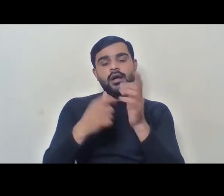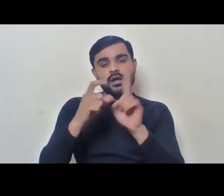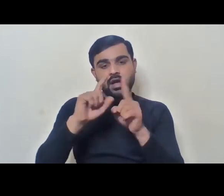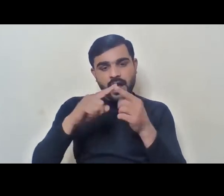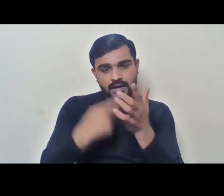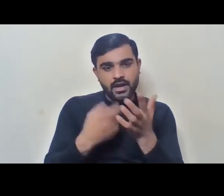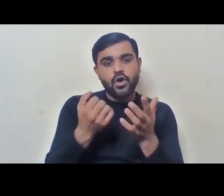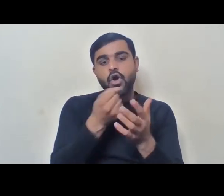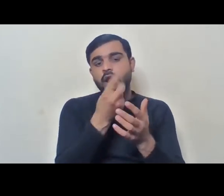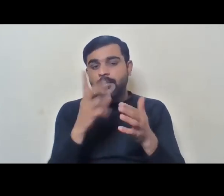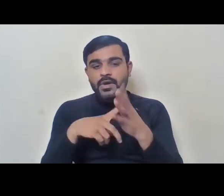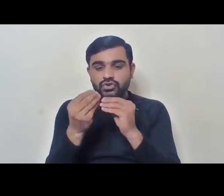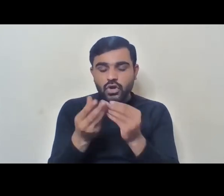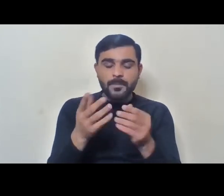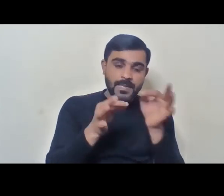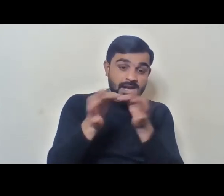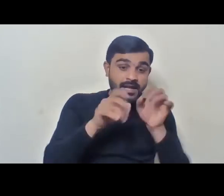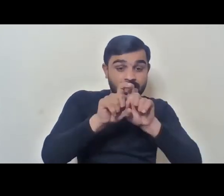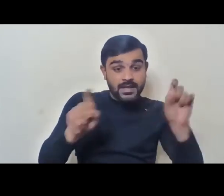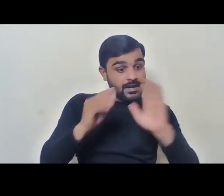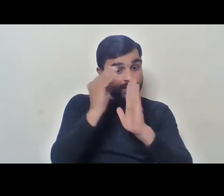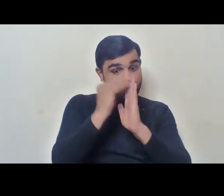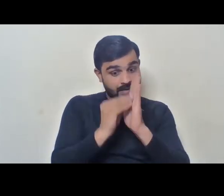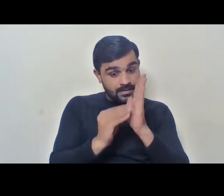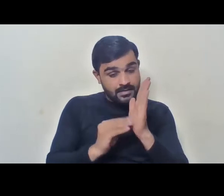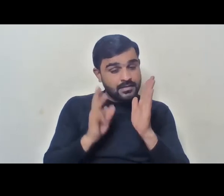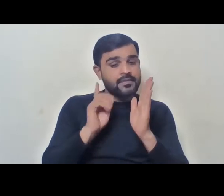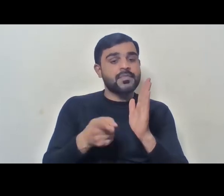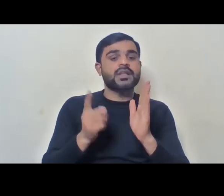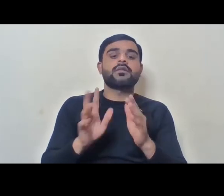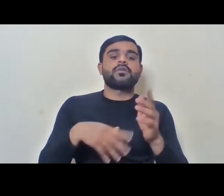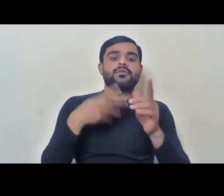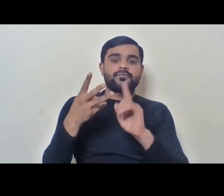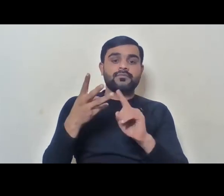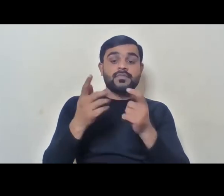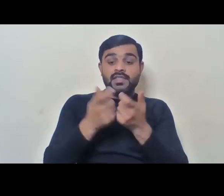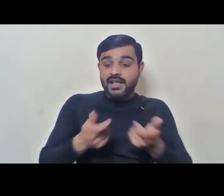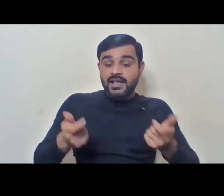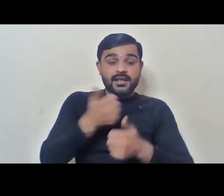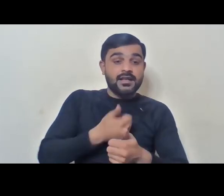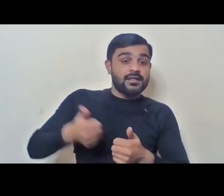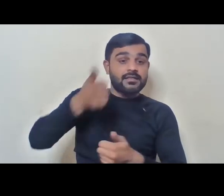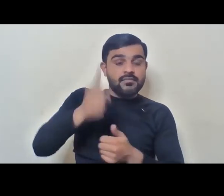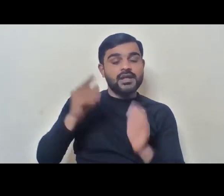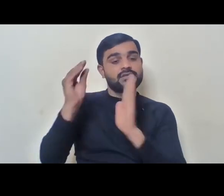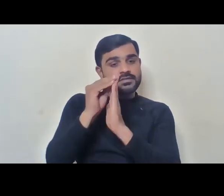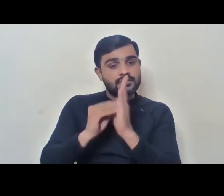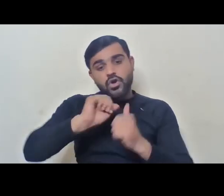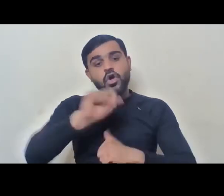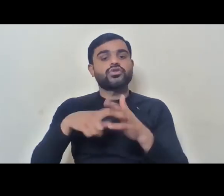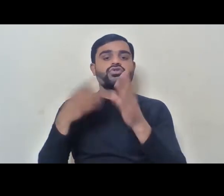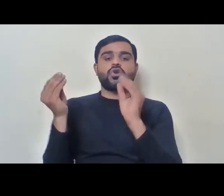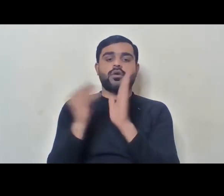of posts, all that was clarified, and the authorities were asked to fill up all the vacancies.